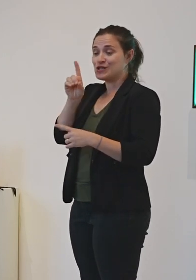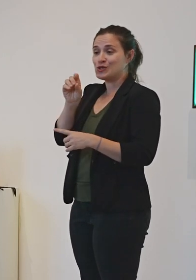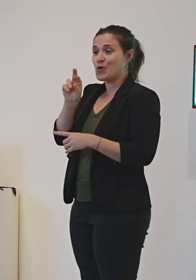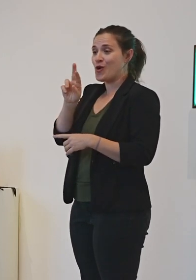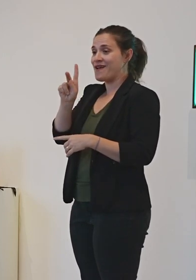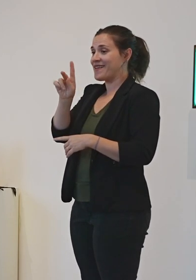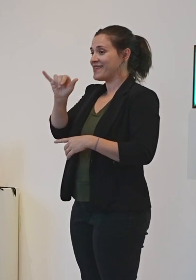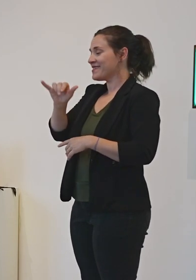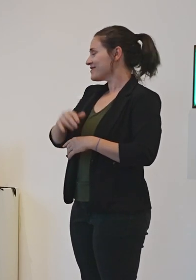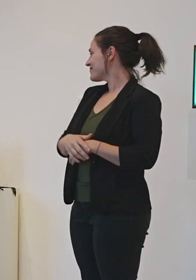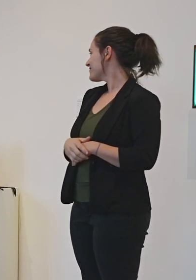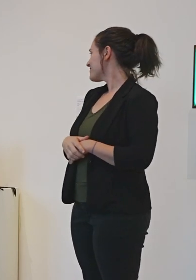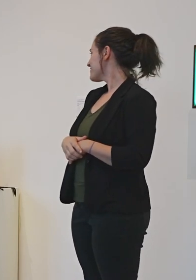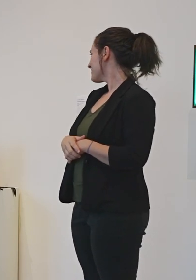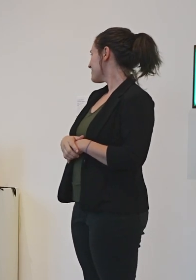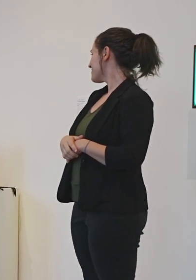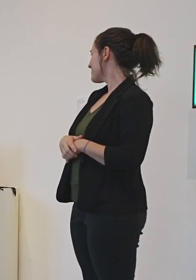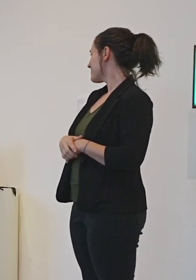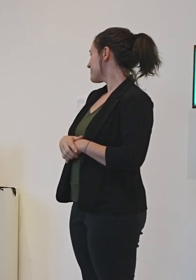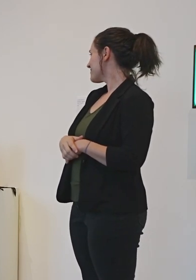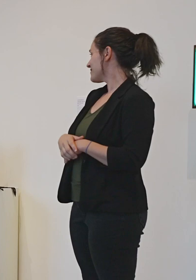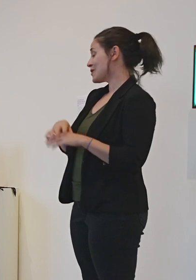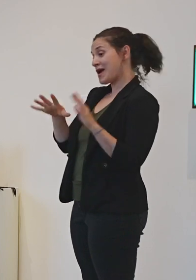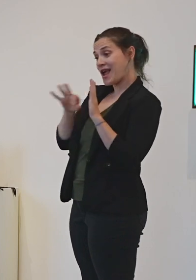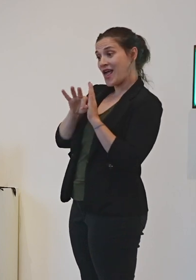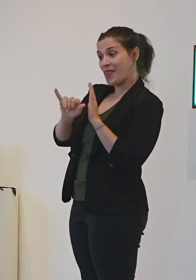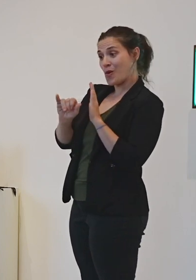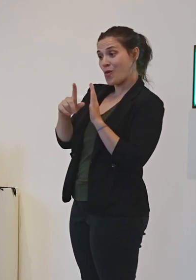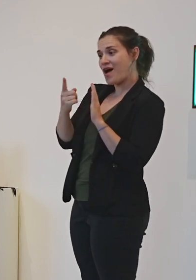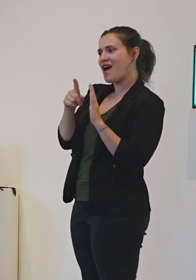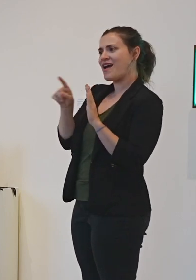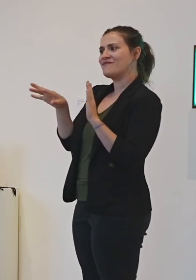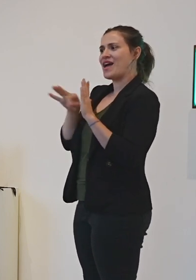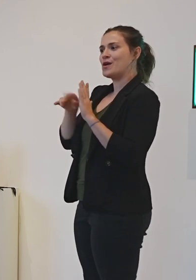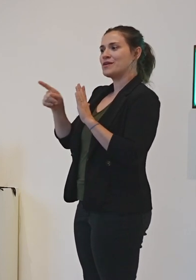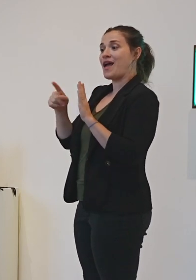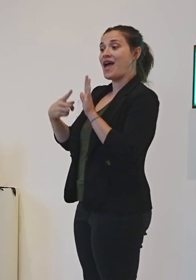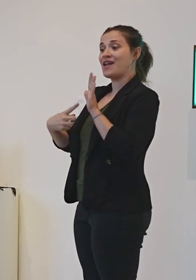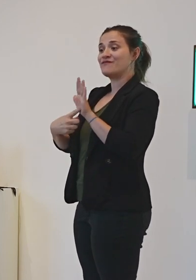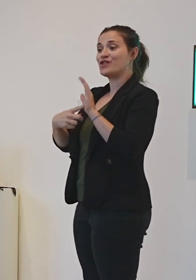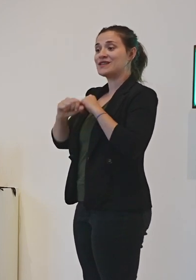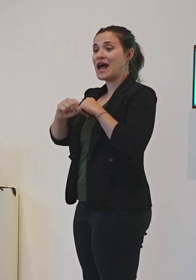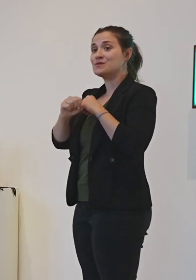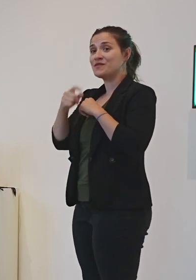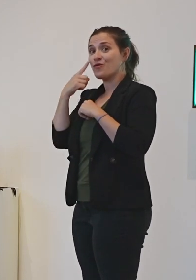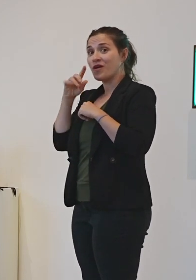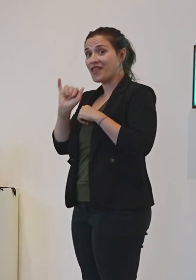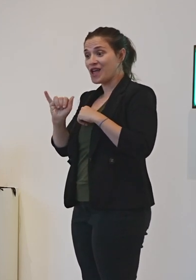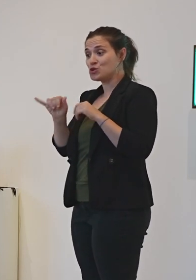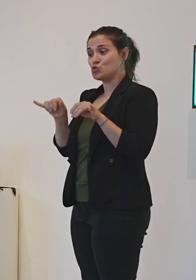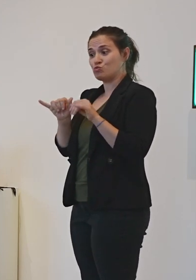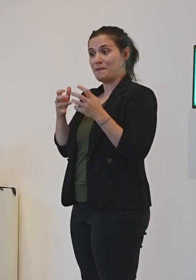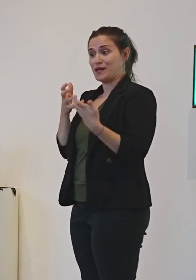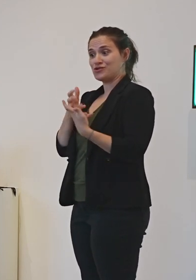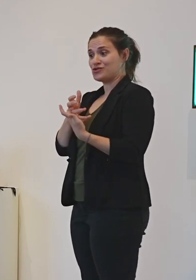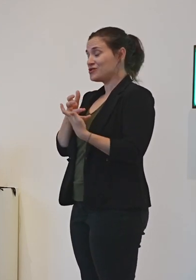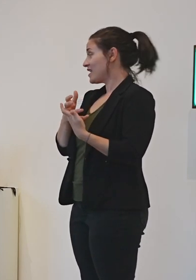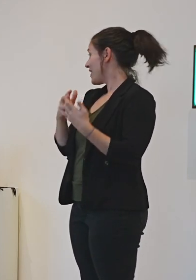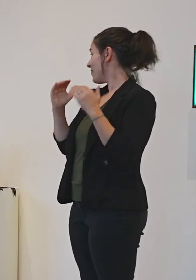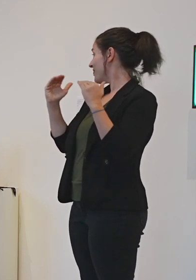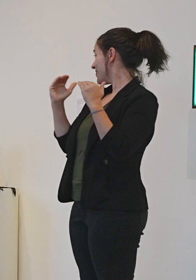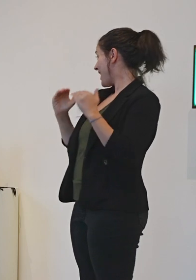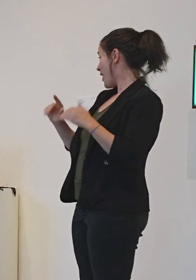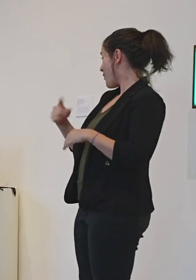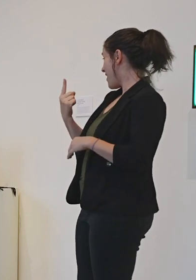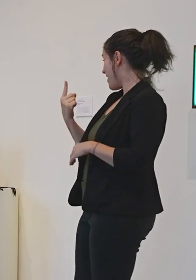So I got that and then I found the advertisement to go with it And then this I actually